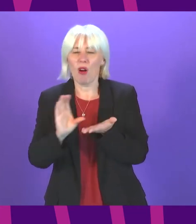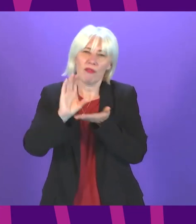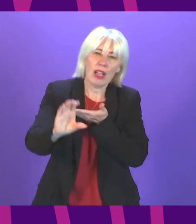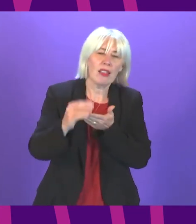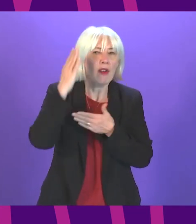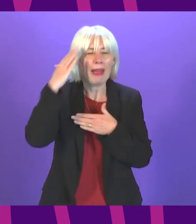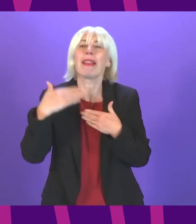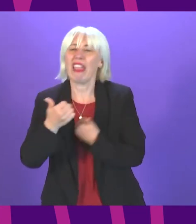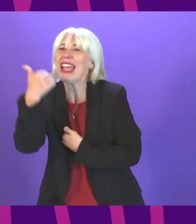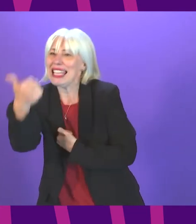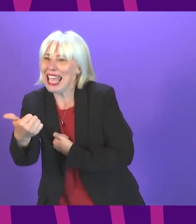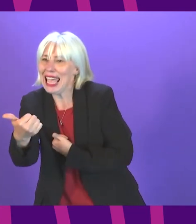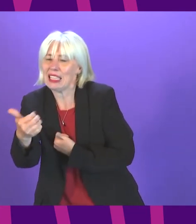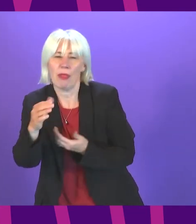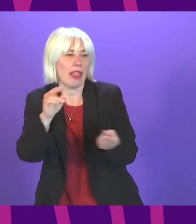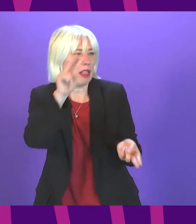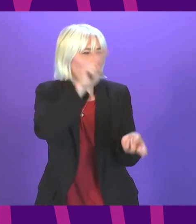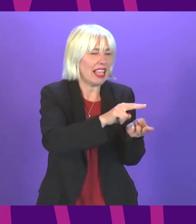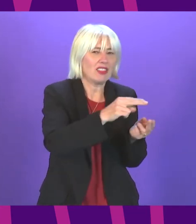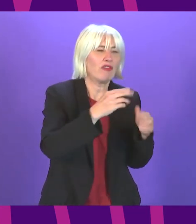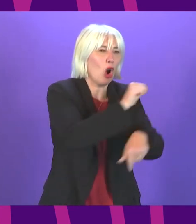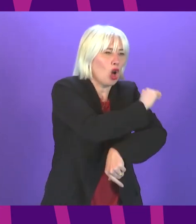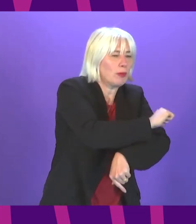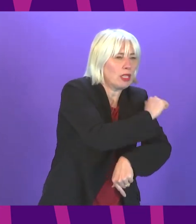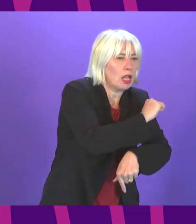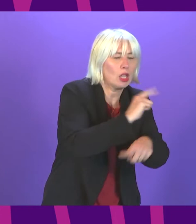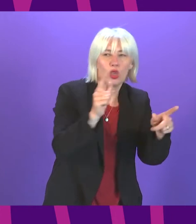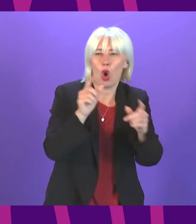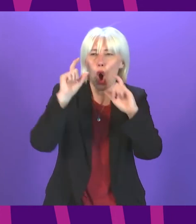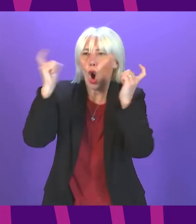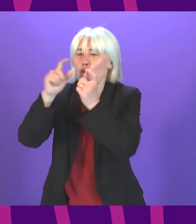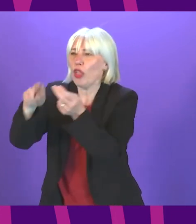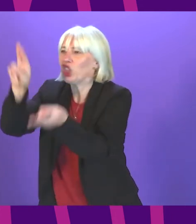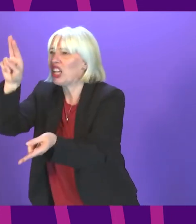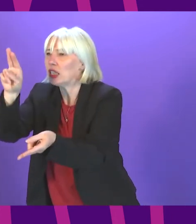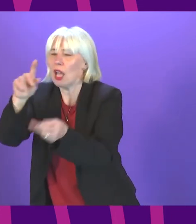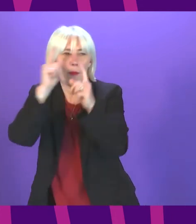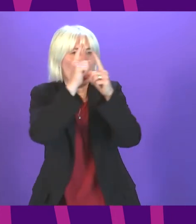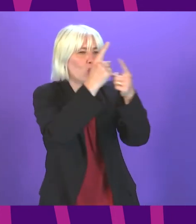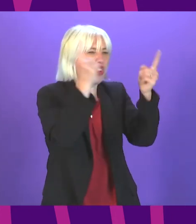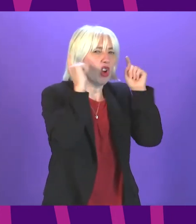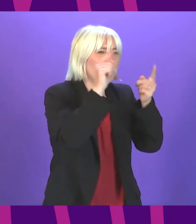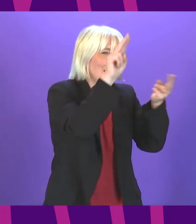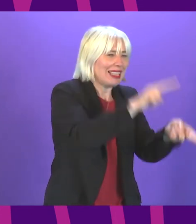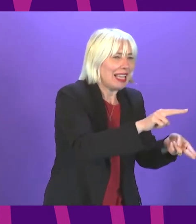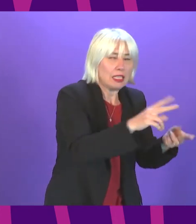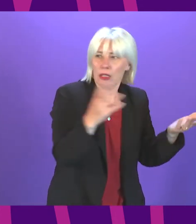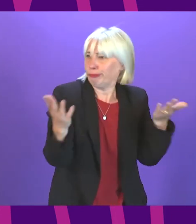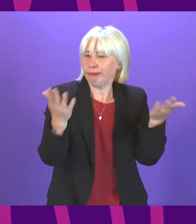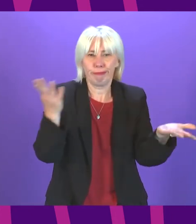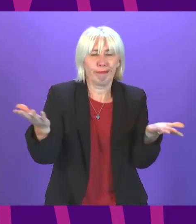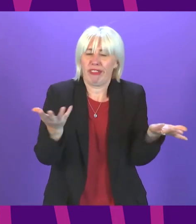to balance that there would be less for hospitals or to argue for more for colleges but less for universities that is the responsible